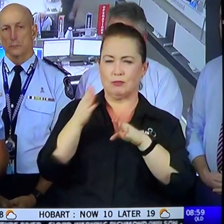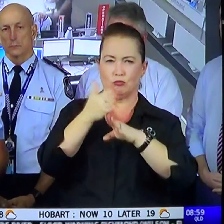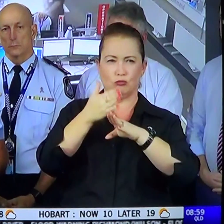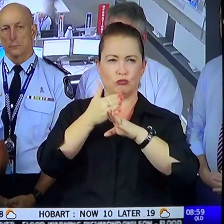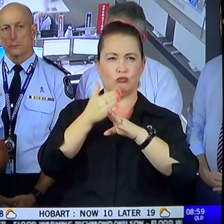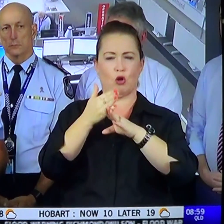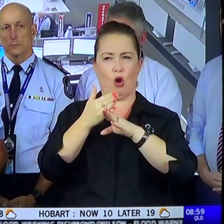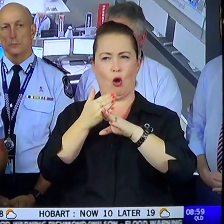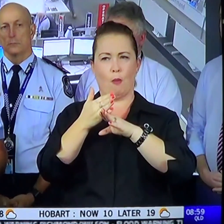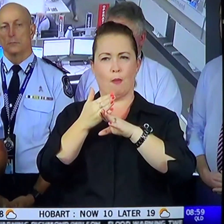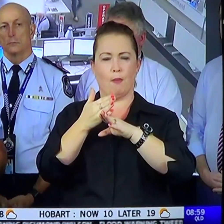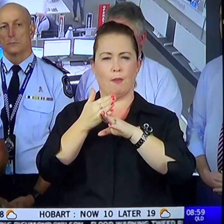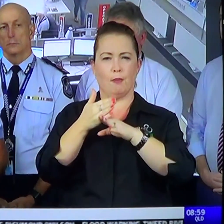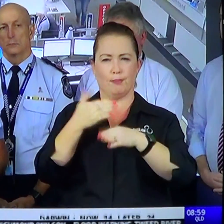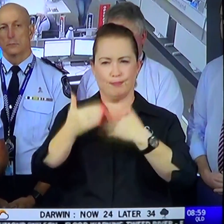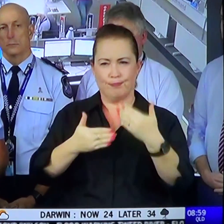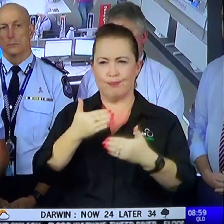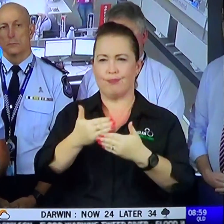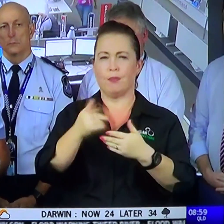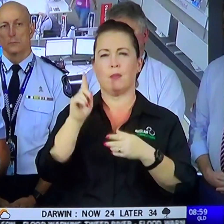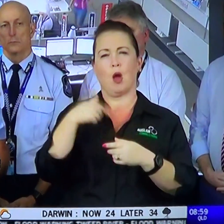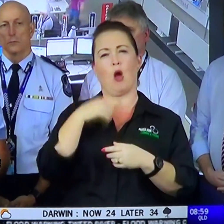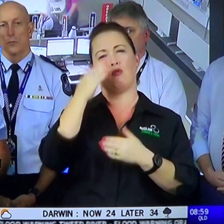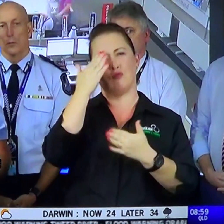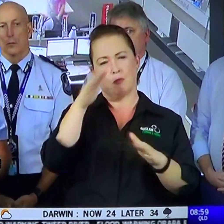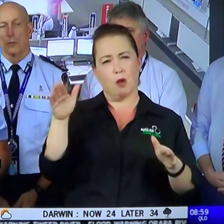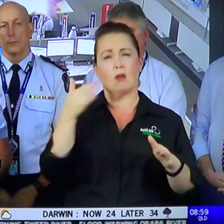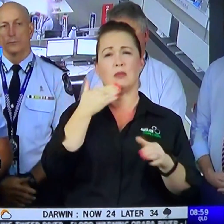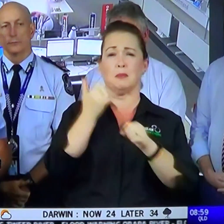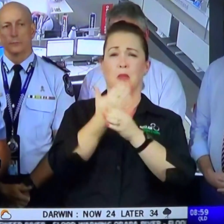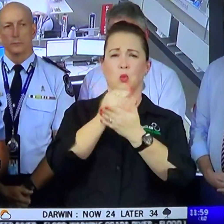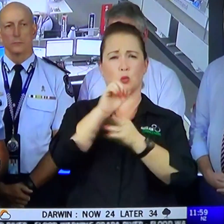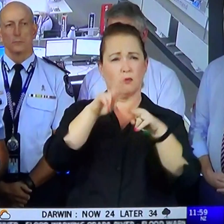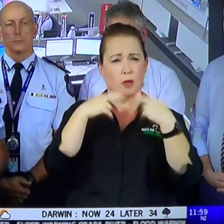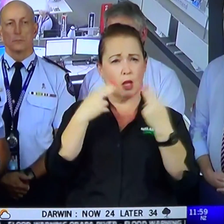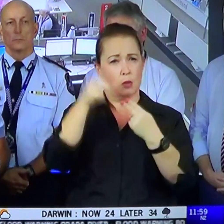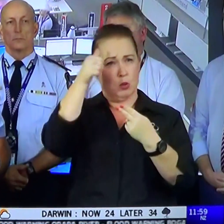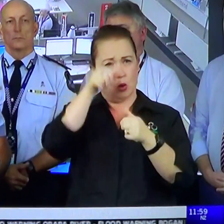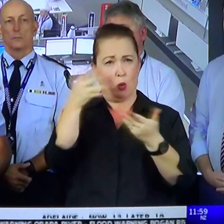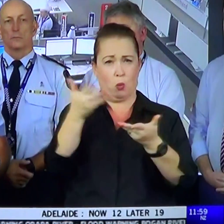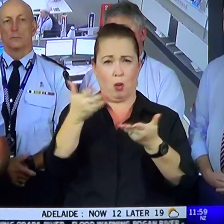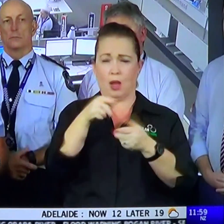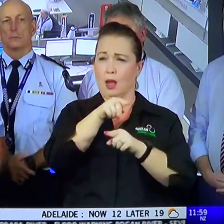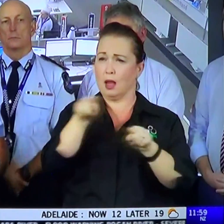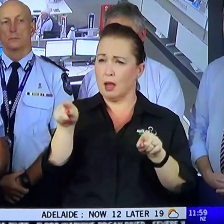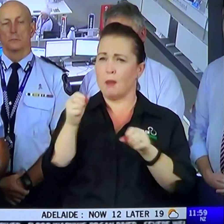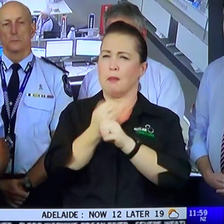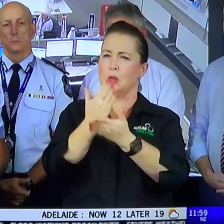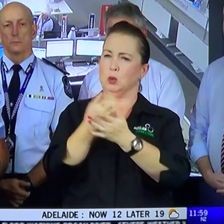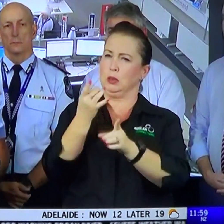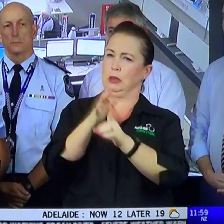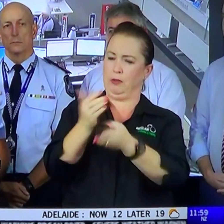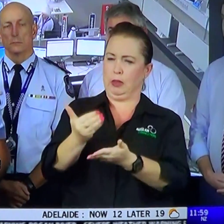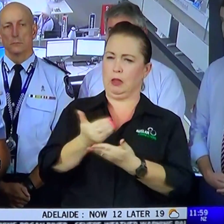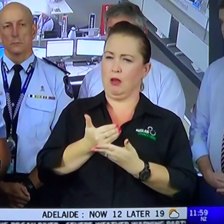again, I just ask everyone, make sure that relatives know where you are, know that you're safe, because I still think that we will get those